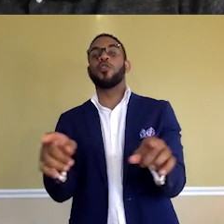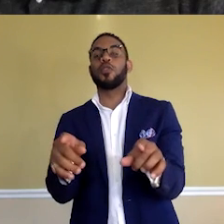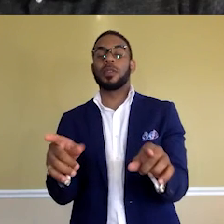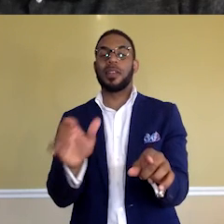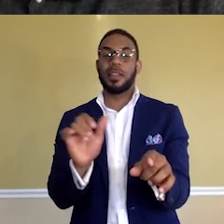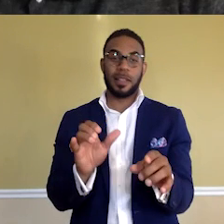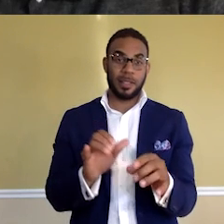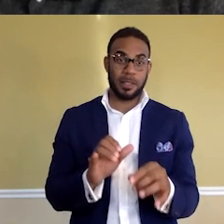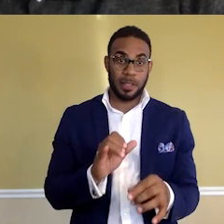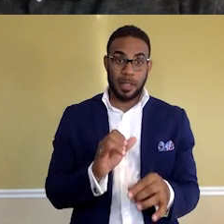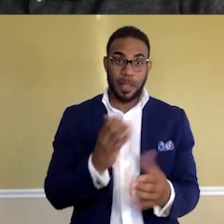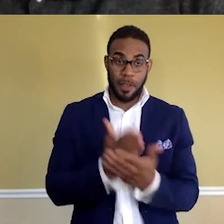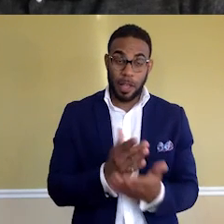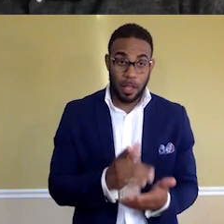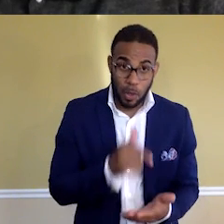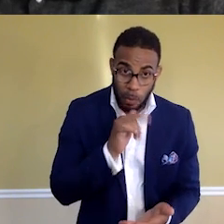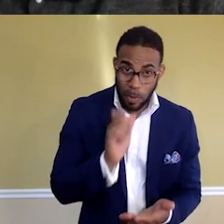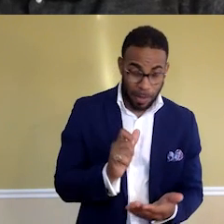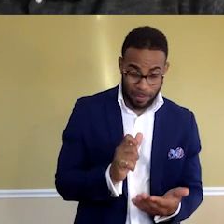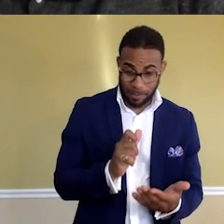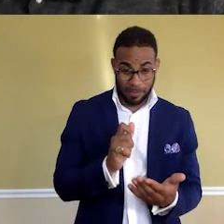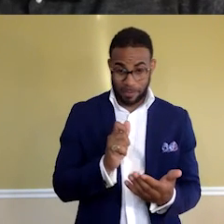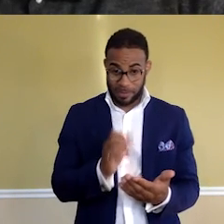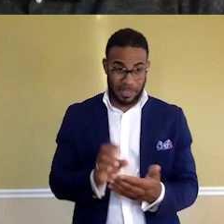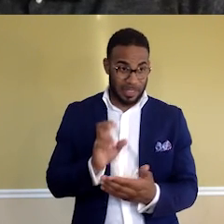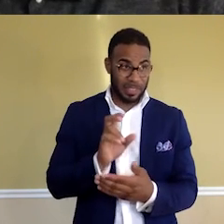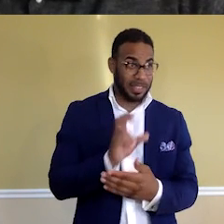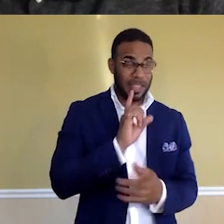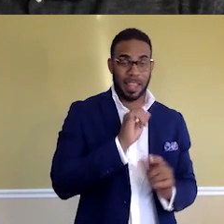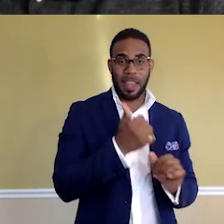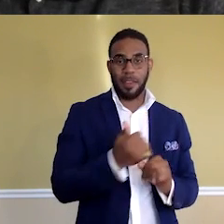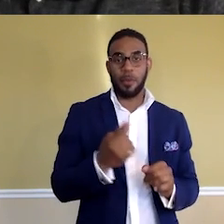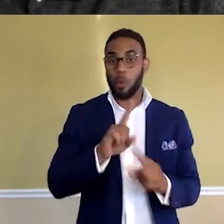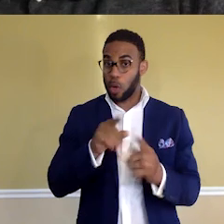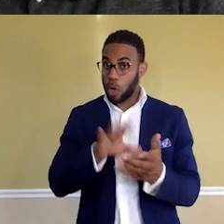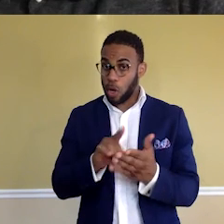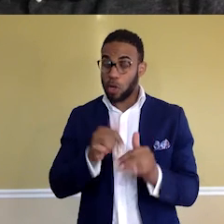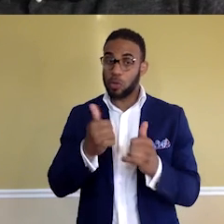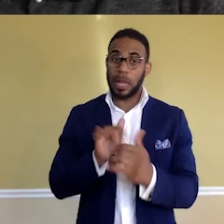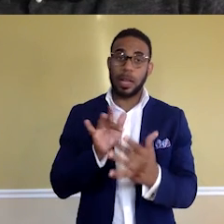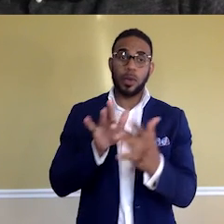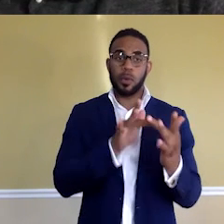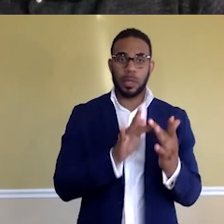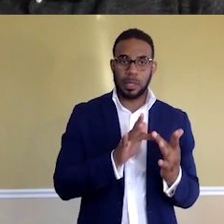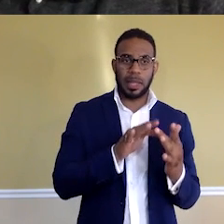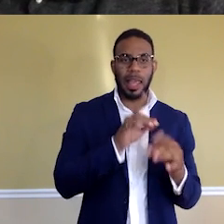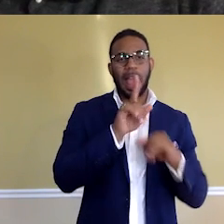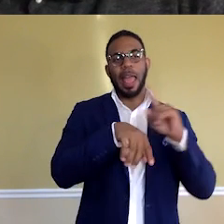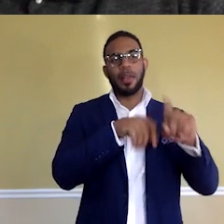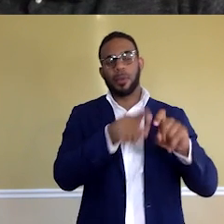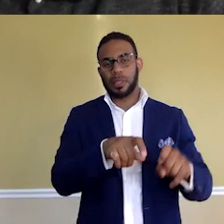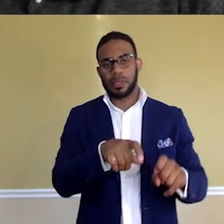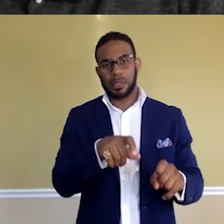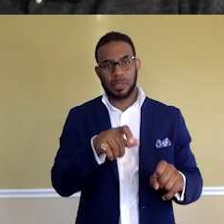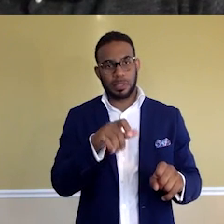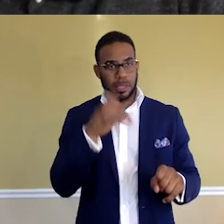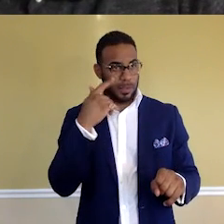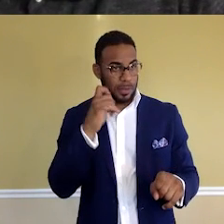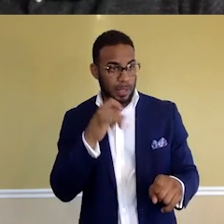introvert. You don't have to familiarize with everybody, but when you're learning, try and reach out to people and ask questions. If you need a course on something, ask,